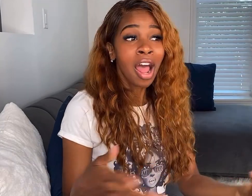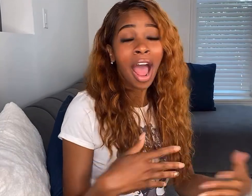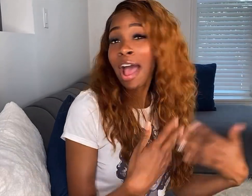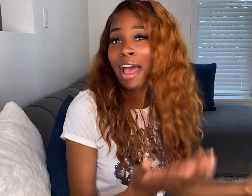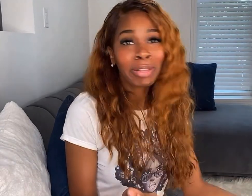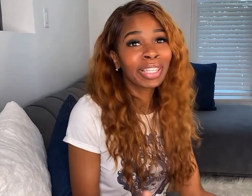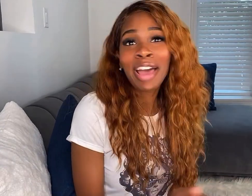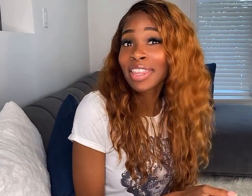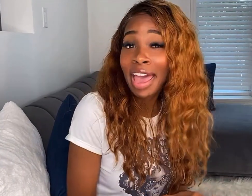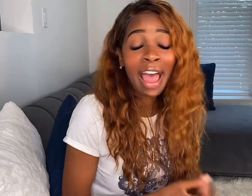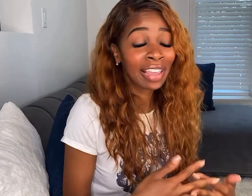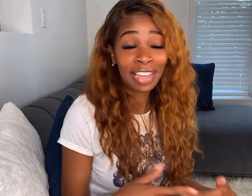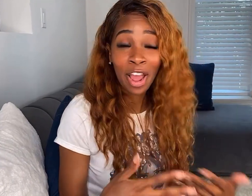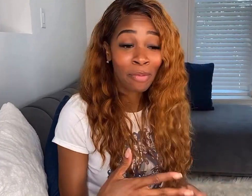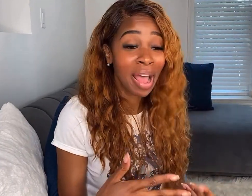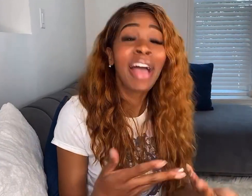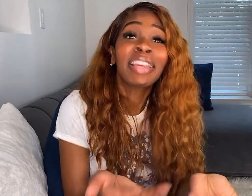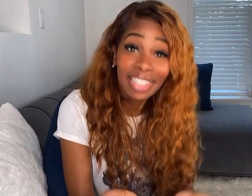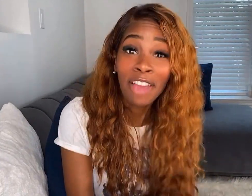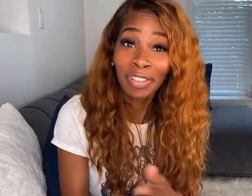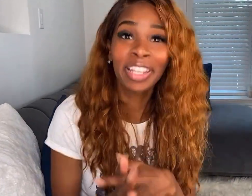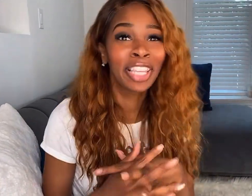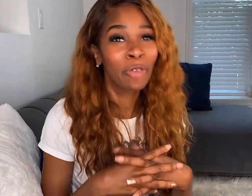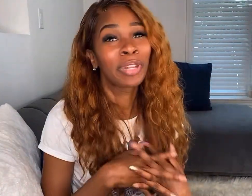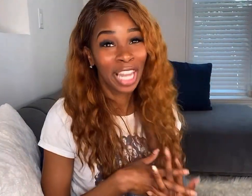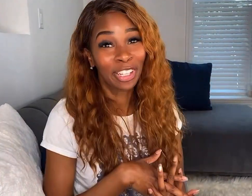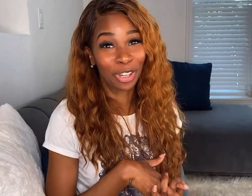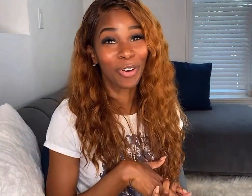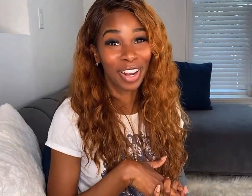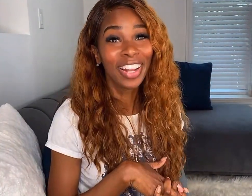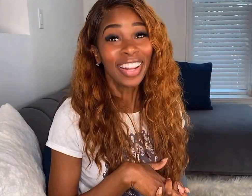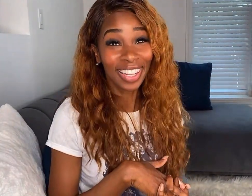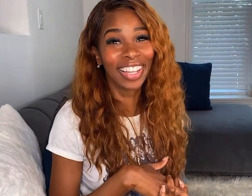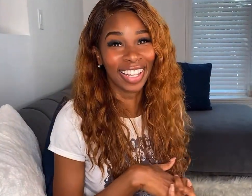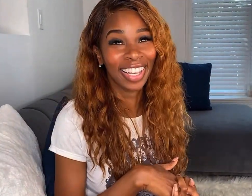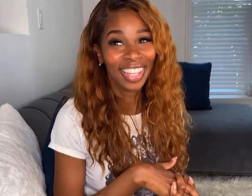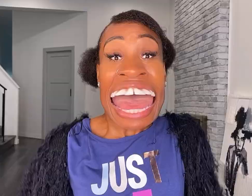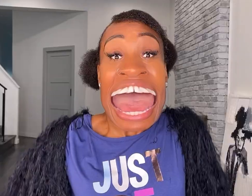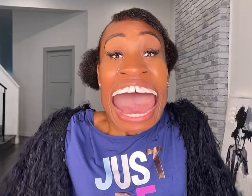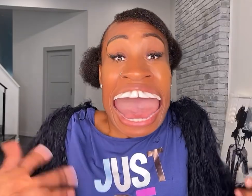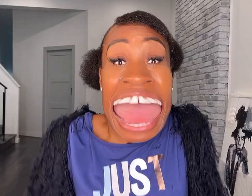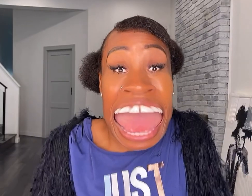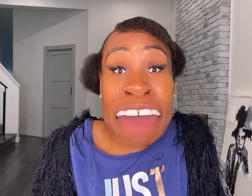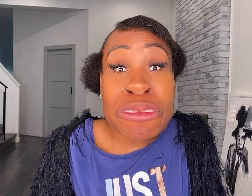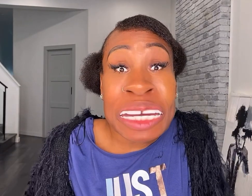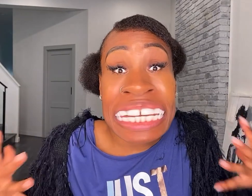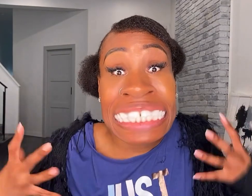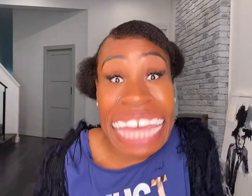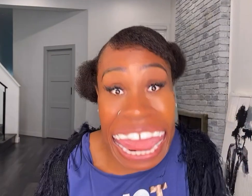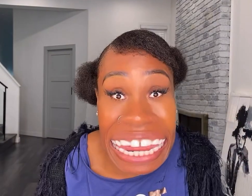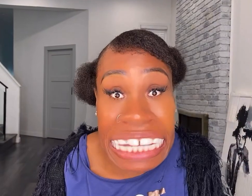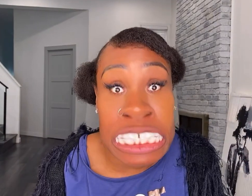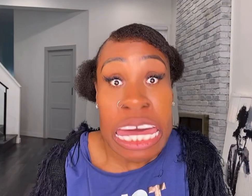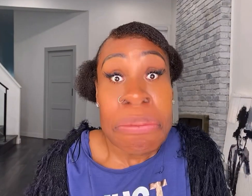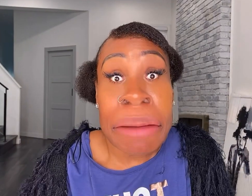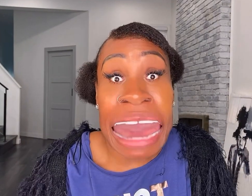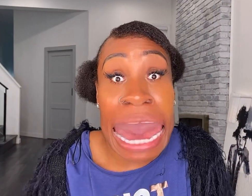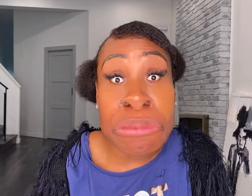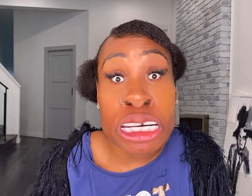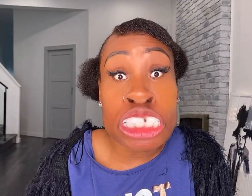outside of that, I can, um, I can definitely see the potential. I have what it takes. Mama, I'm going